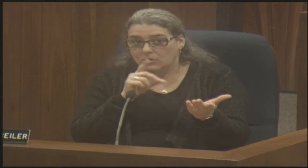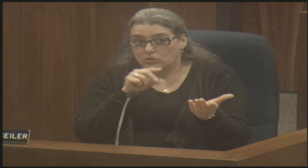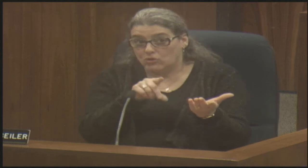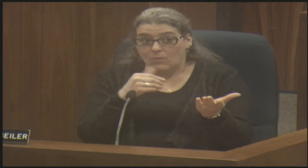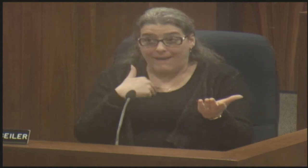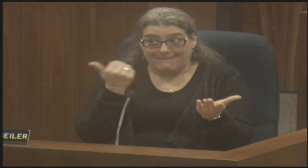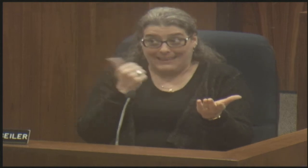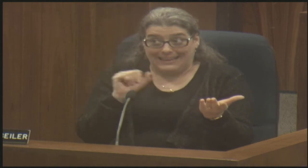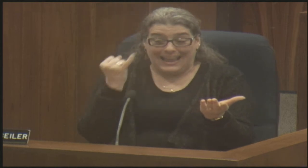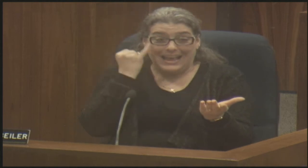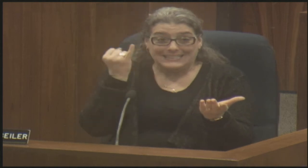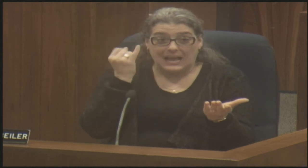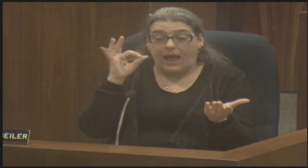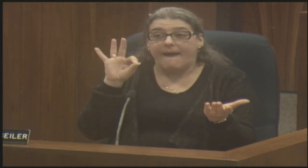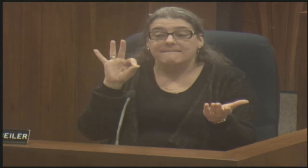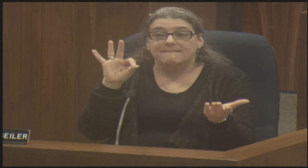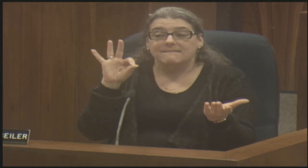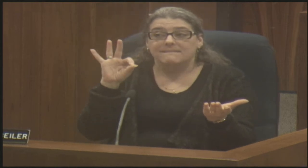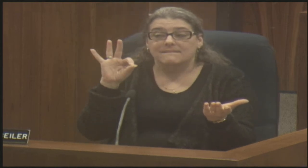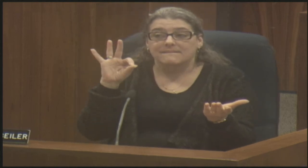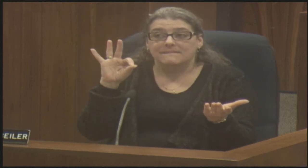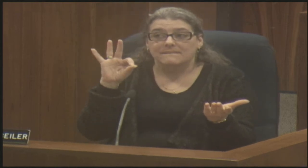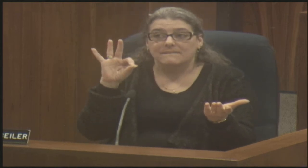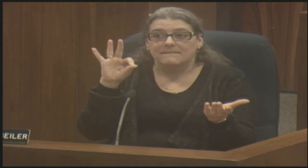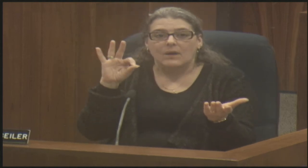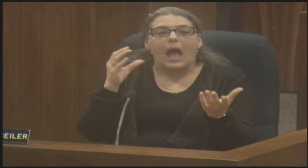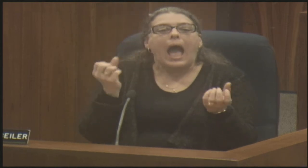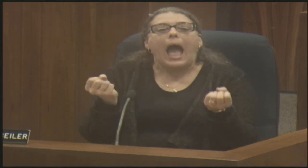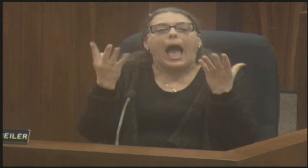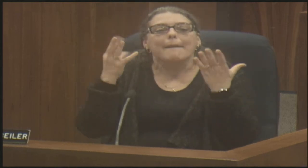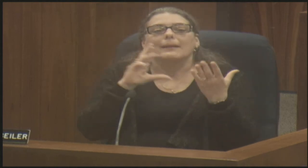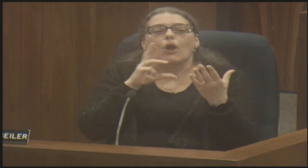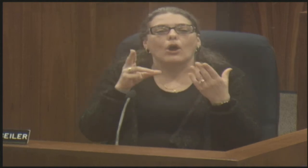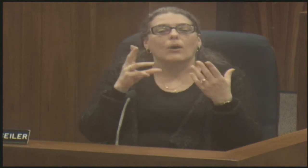estimate or idea of the shortfall.